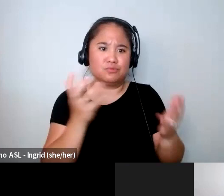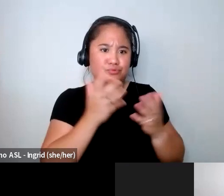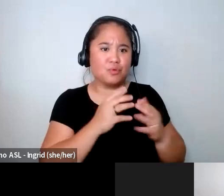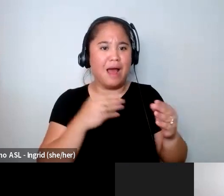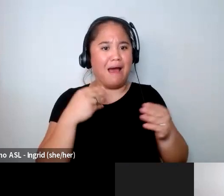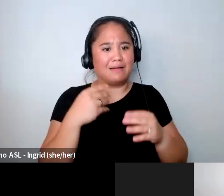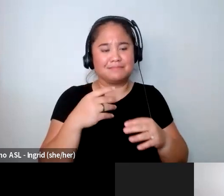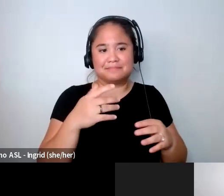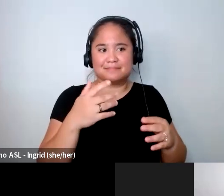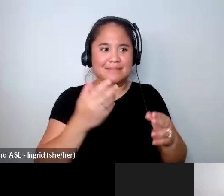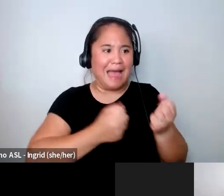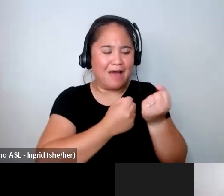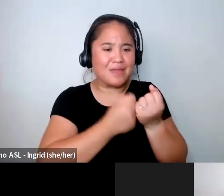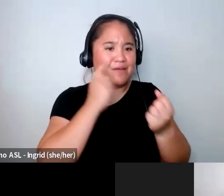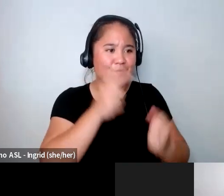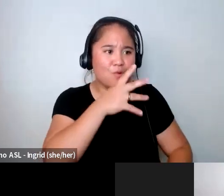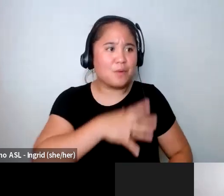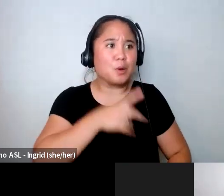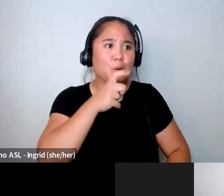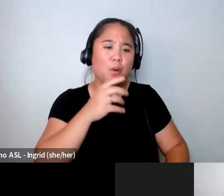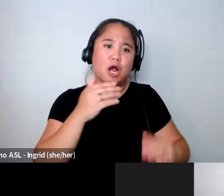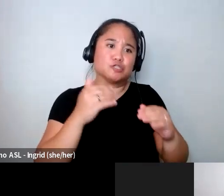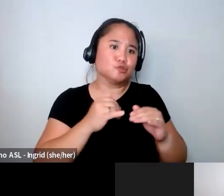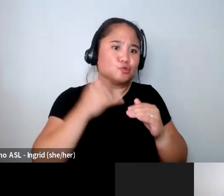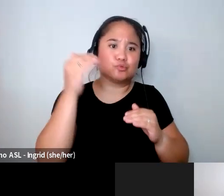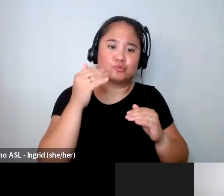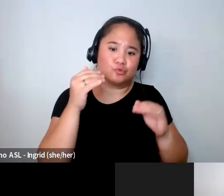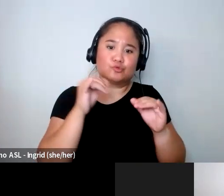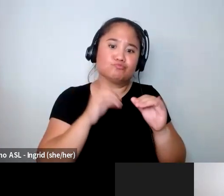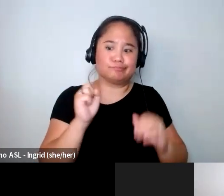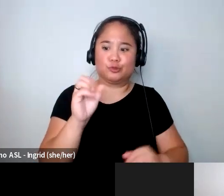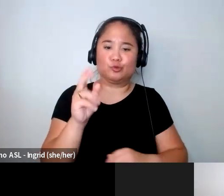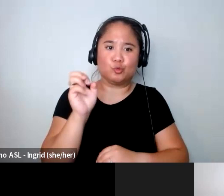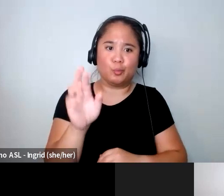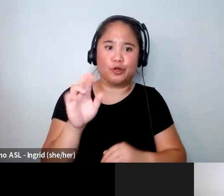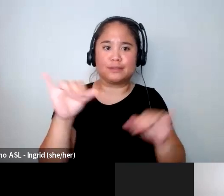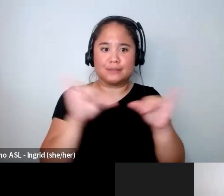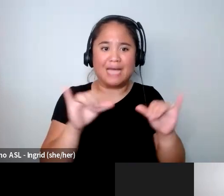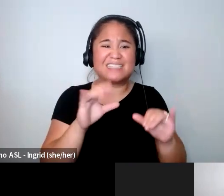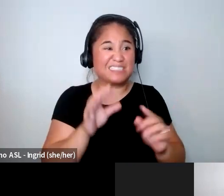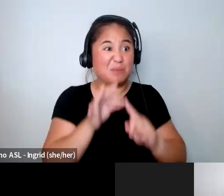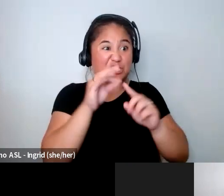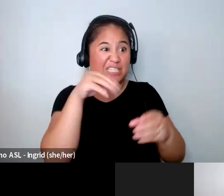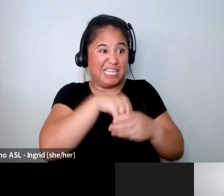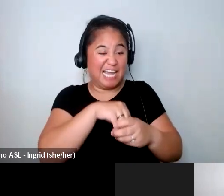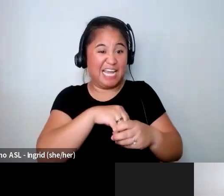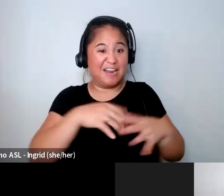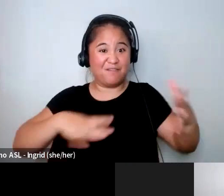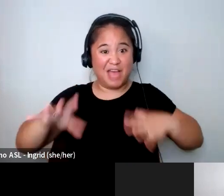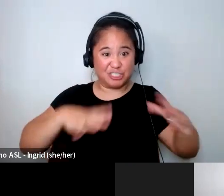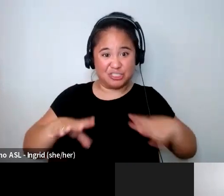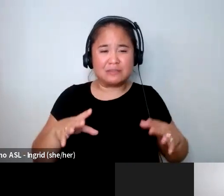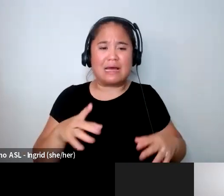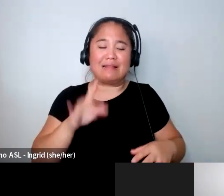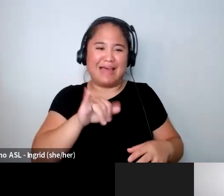really advocating for women who are supersized and and especially within fashion and I think that's like a niche not a lot of people